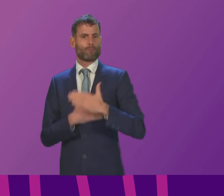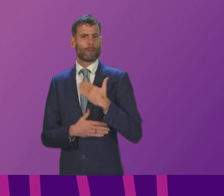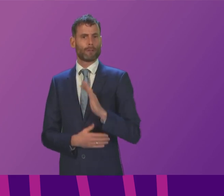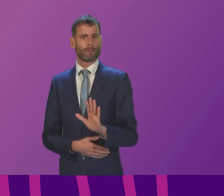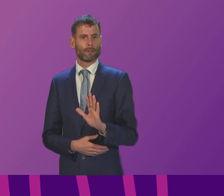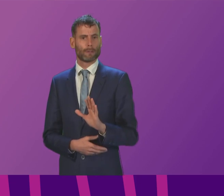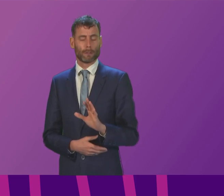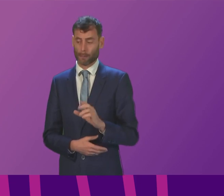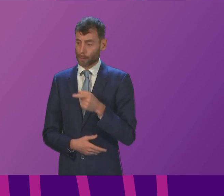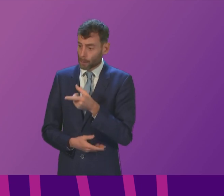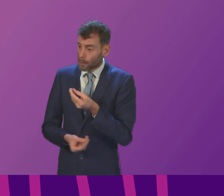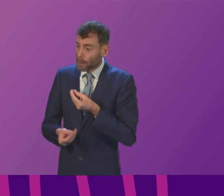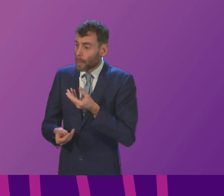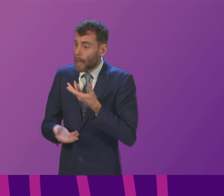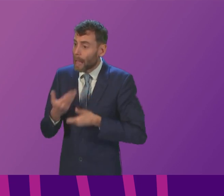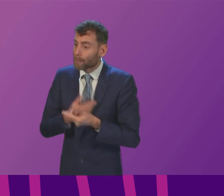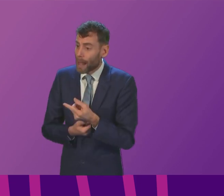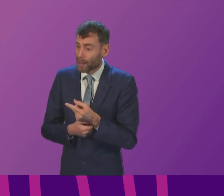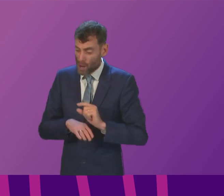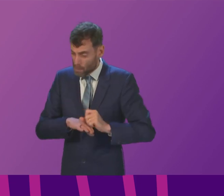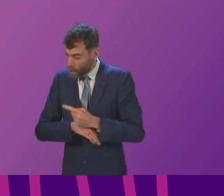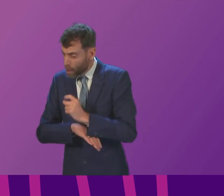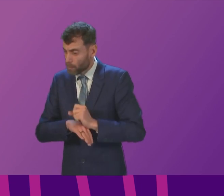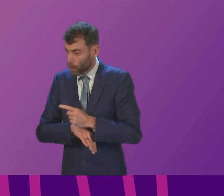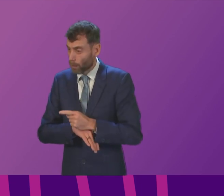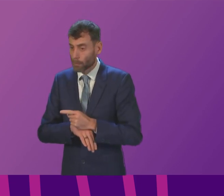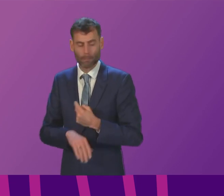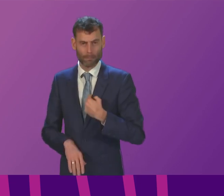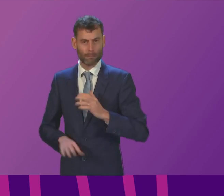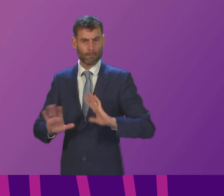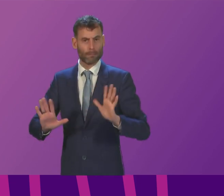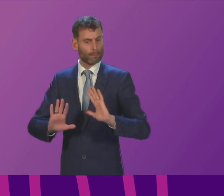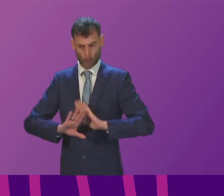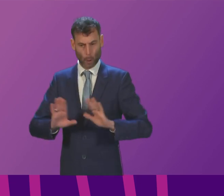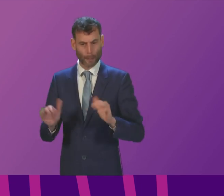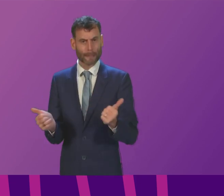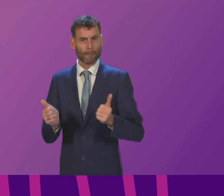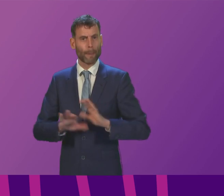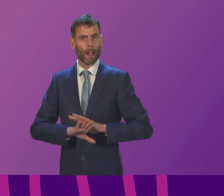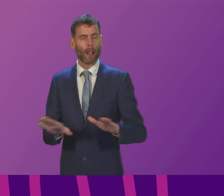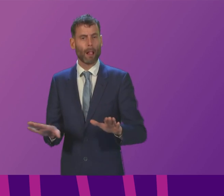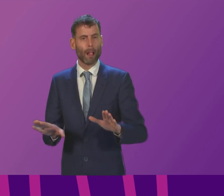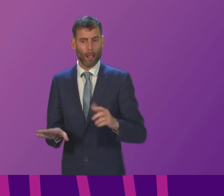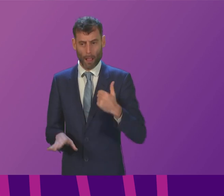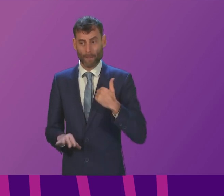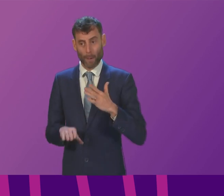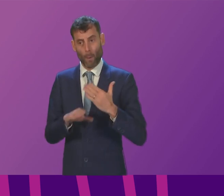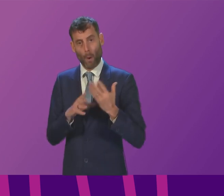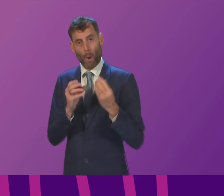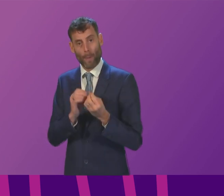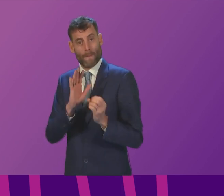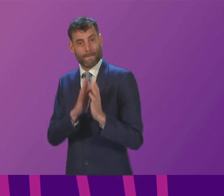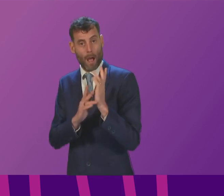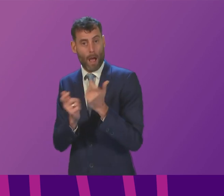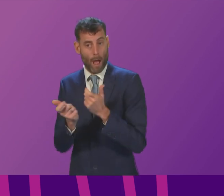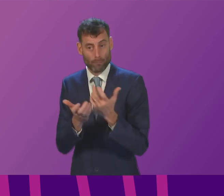that Pauline McNeill has outlined in particularly the Pollock Shields area of my constituency I have worked on a local basis with the Fire and Rescue Service with the police and others to try